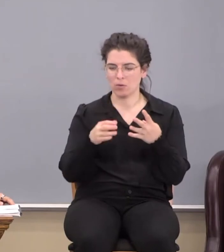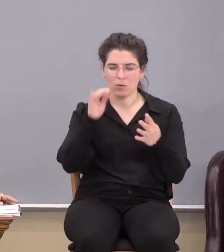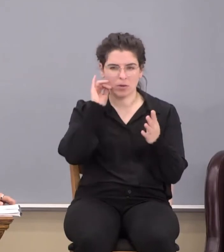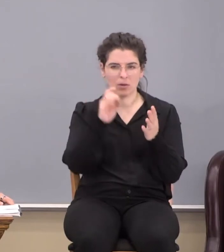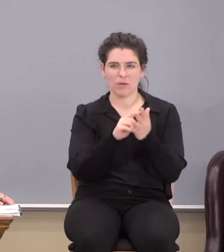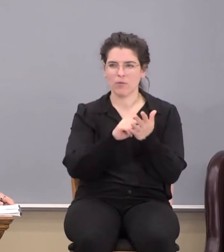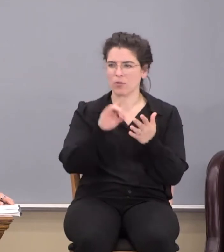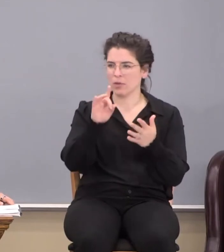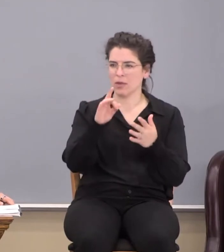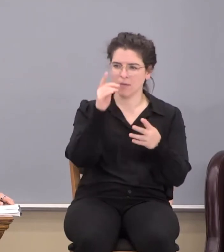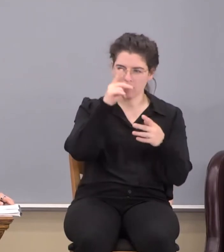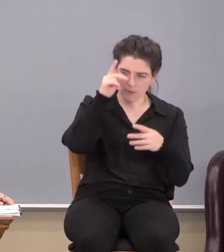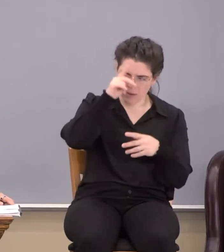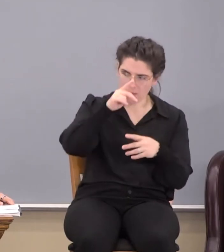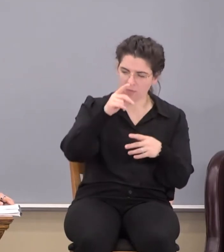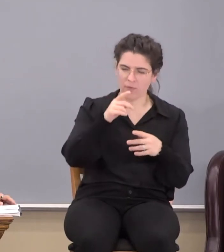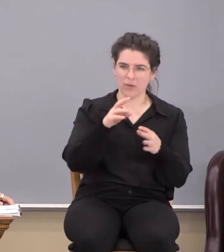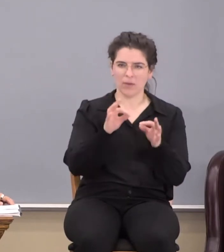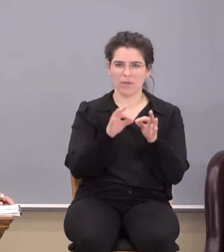philosophy, vain deceit, and so forth.